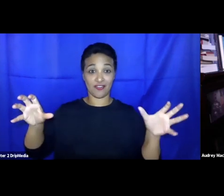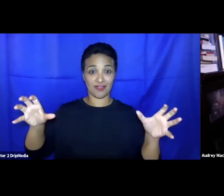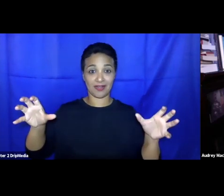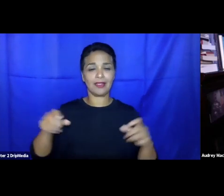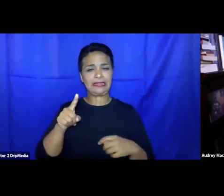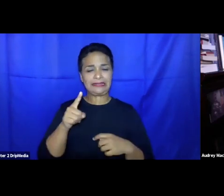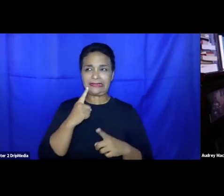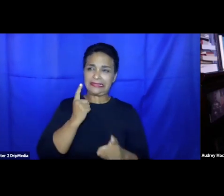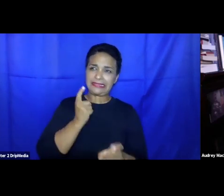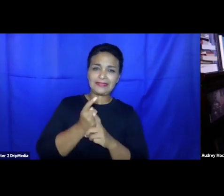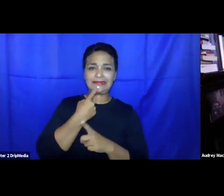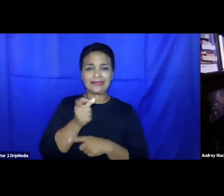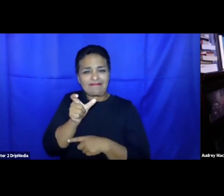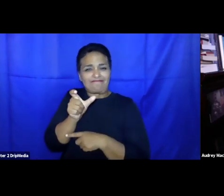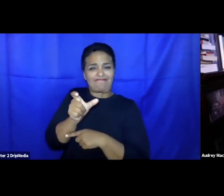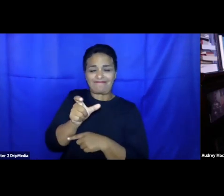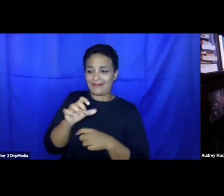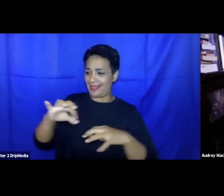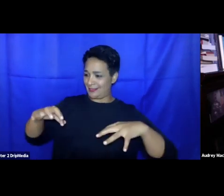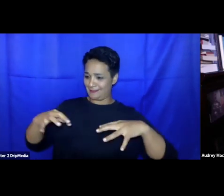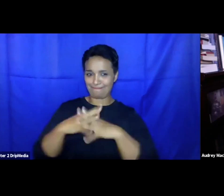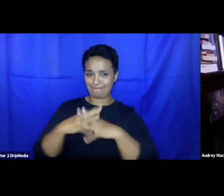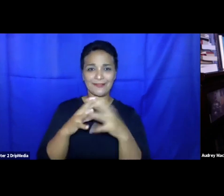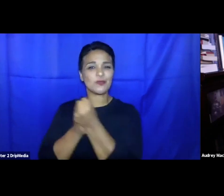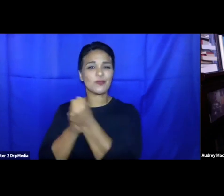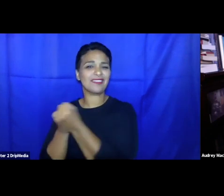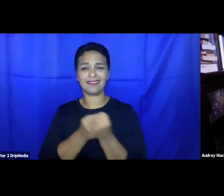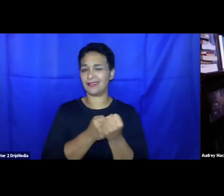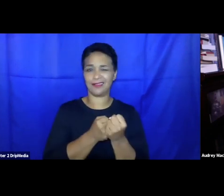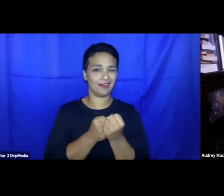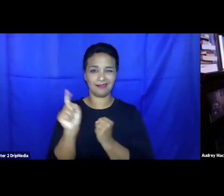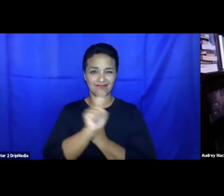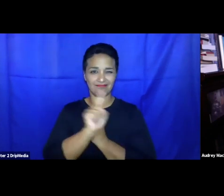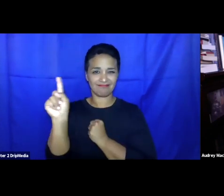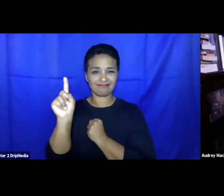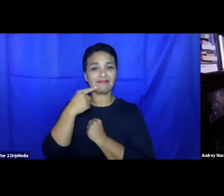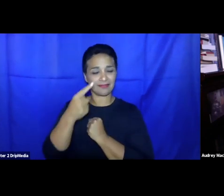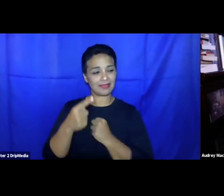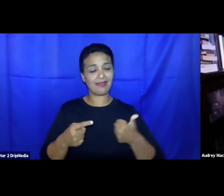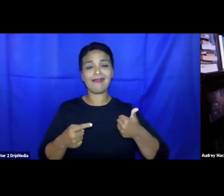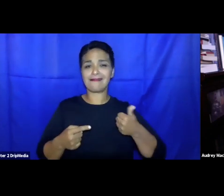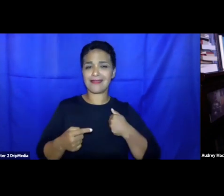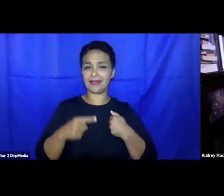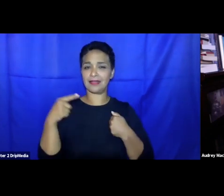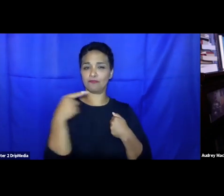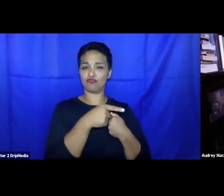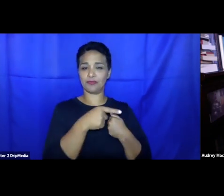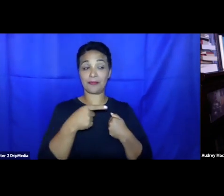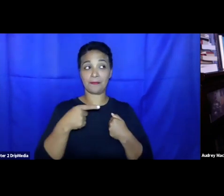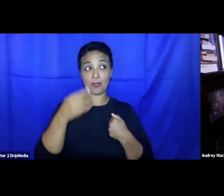because the fact is that it redounds almost entirely to the benefit of Canada, if you understand benefit to mean deflecting asylum